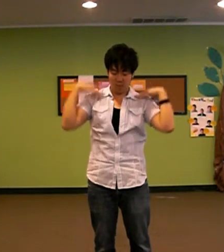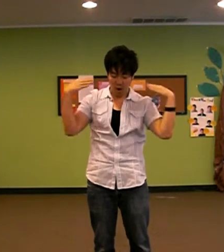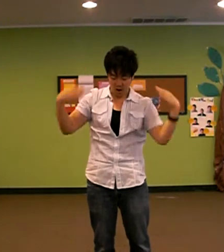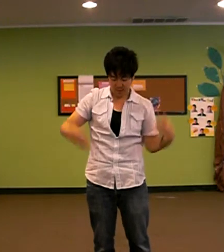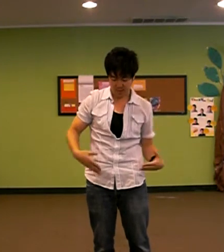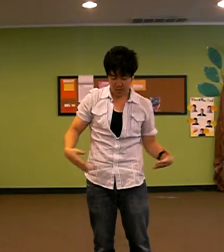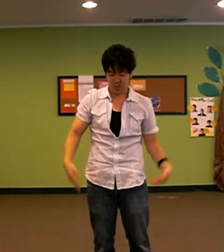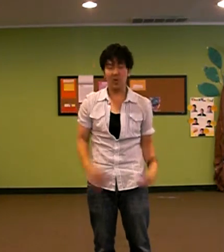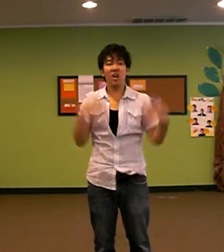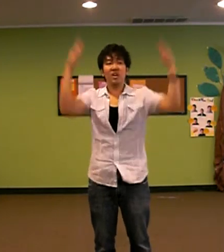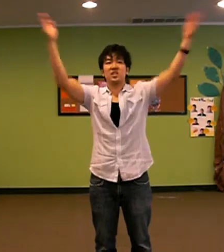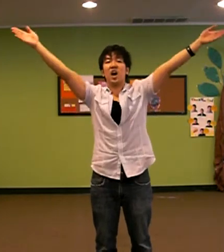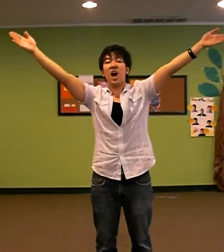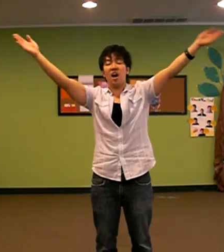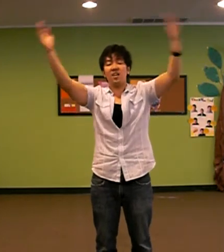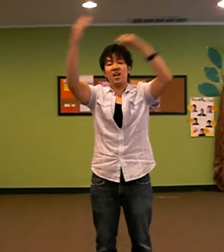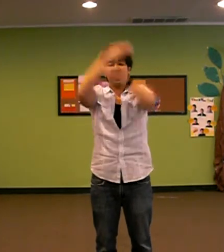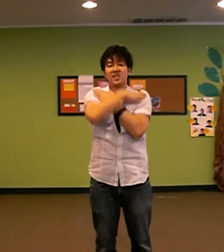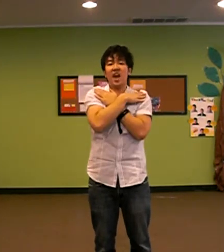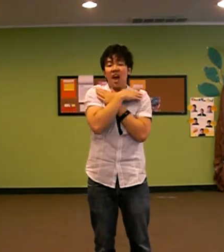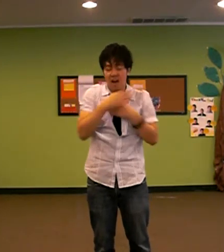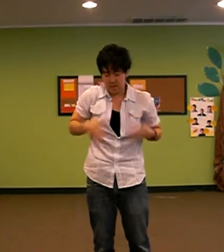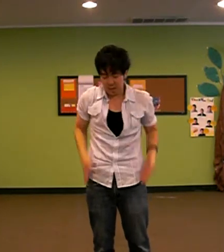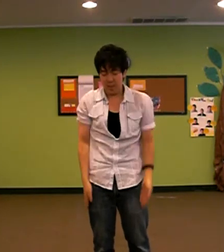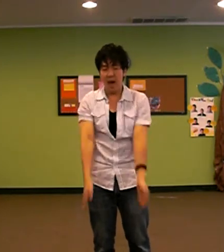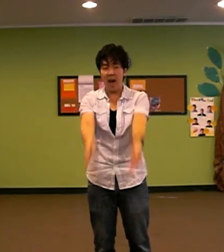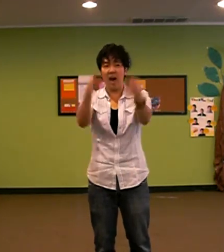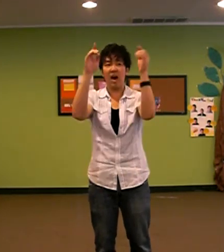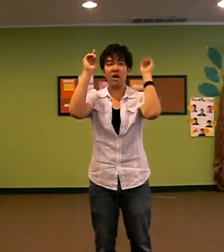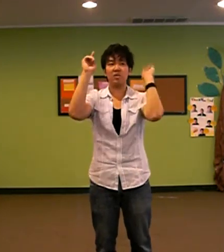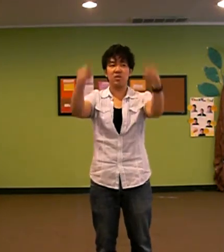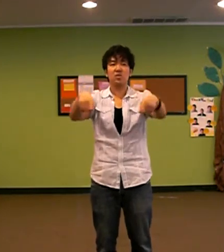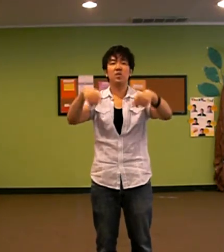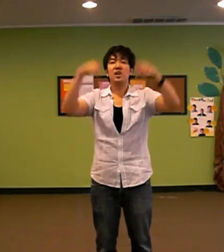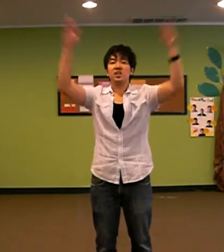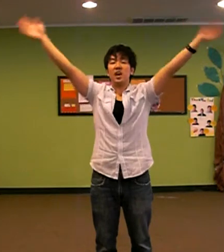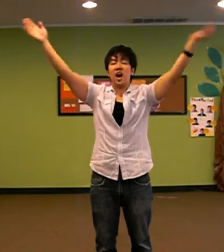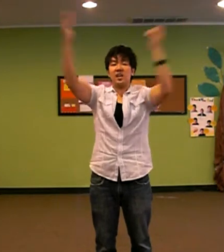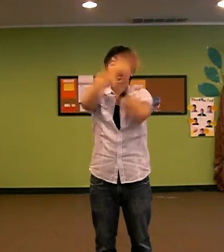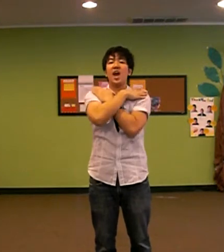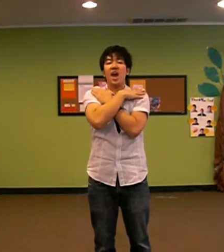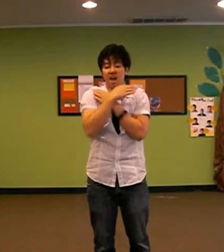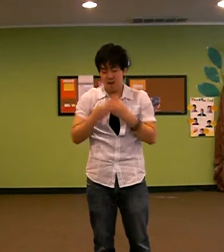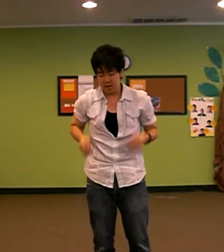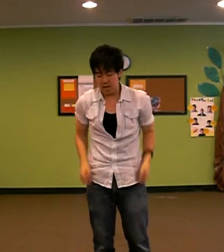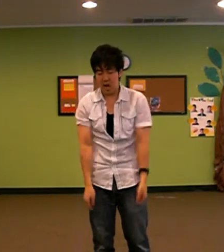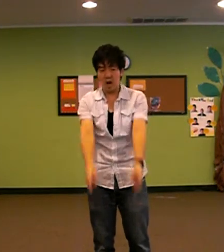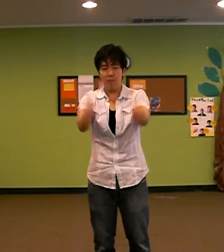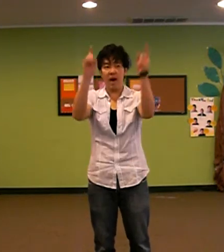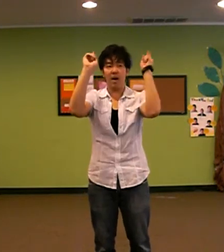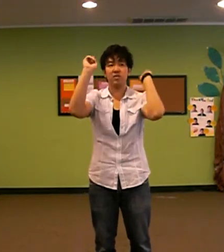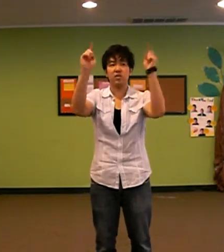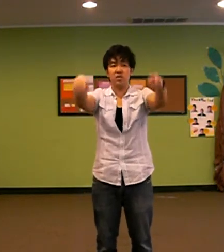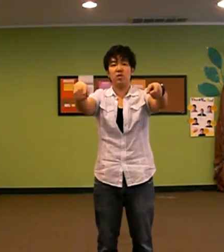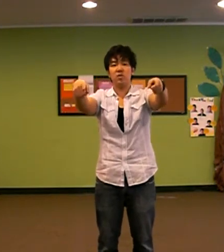part of you, God cares about you. I know cares about you,